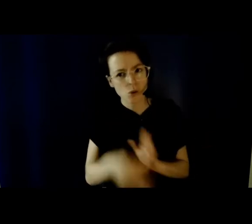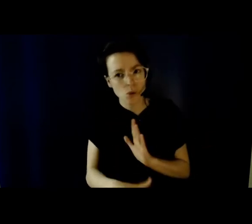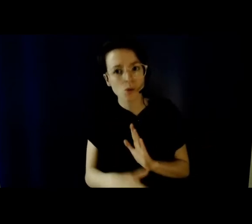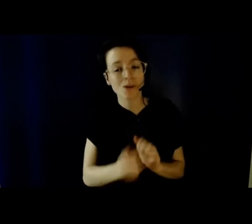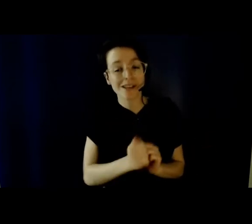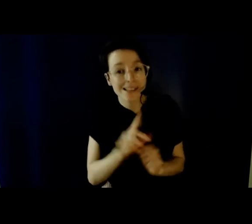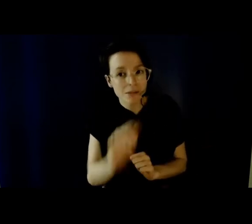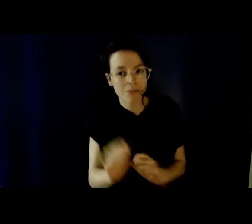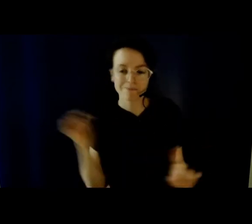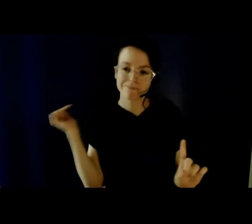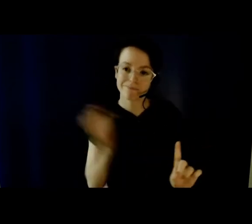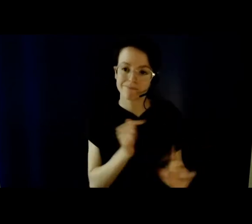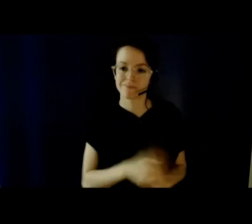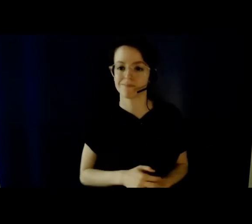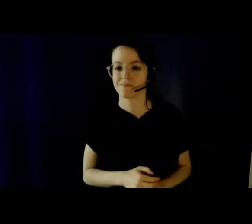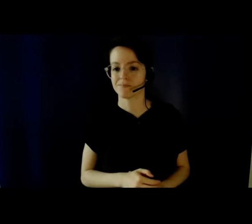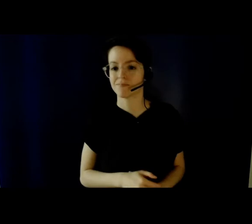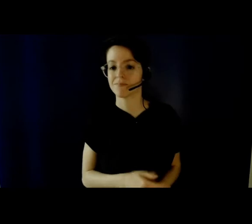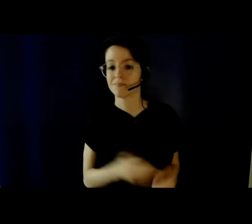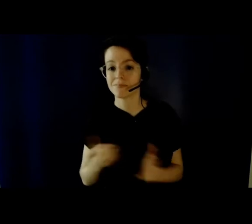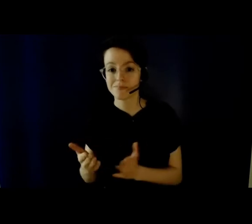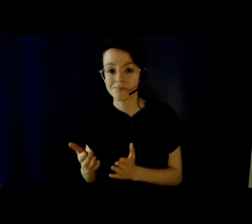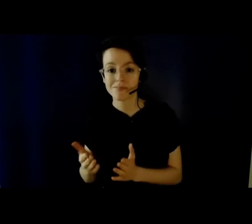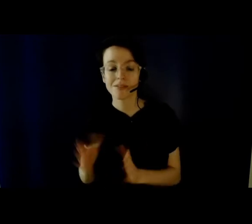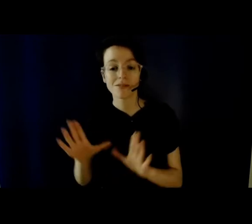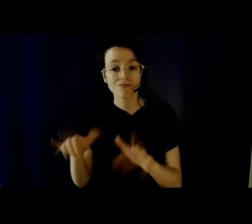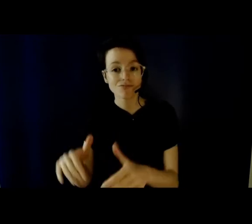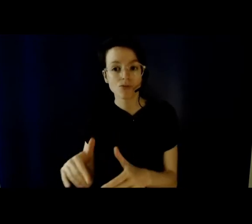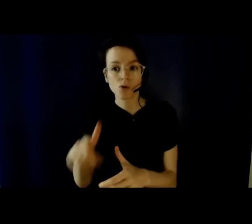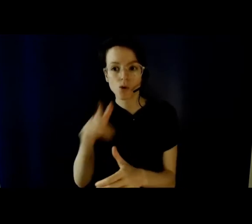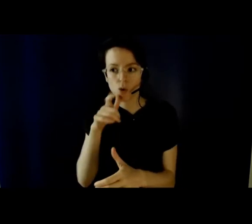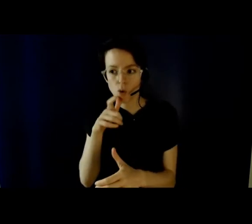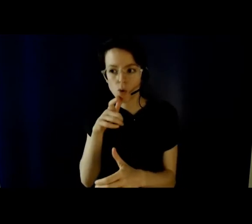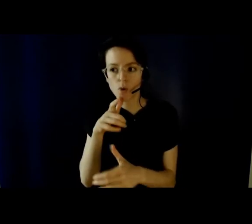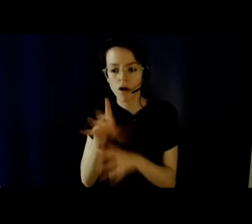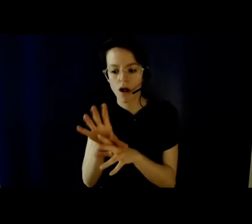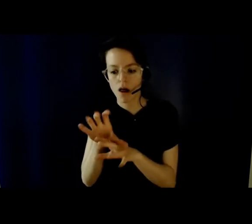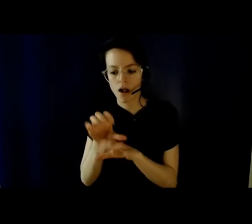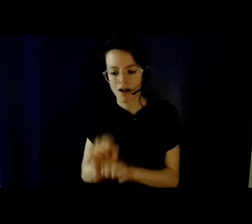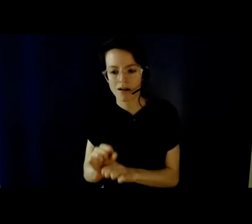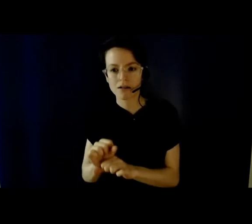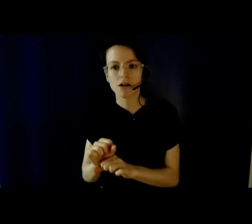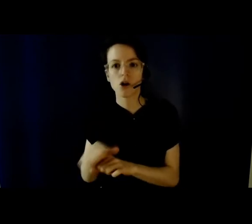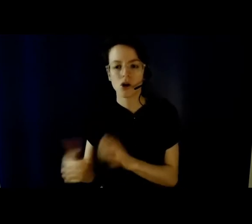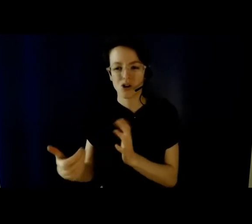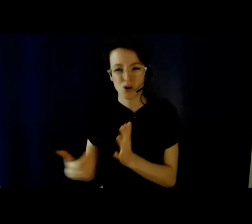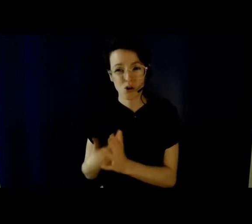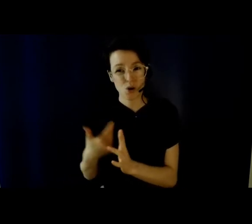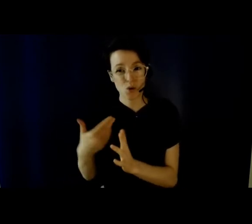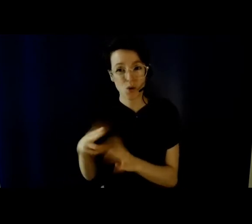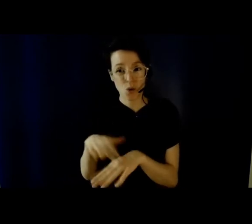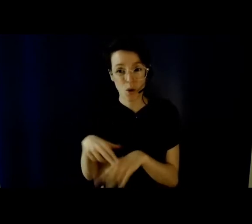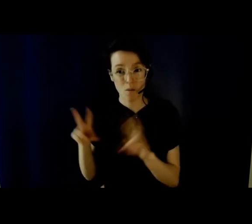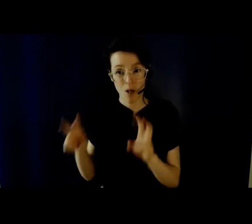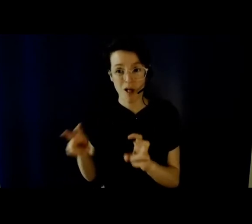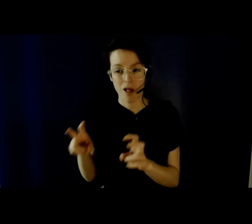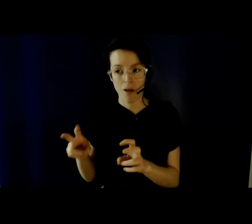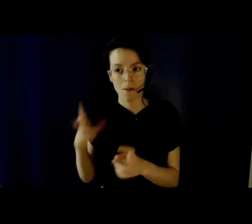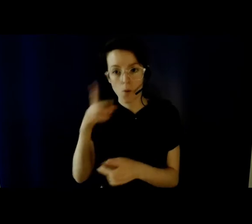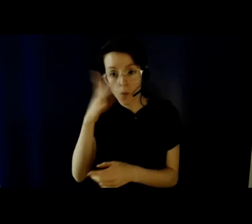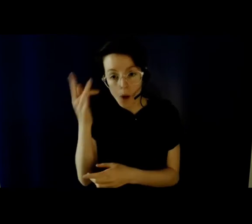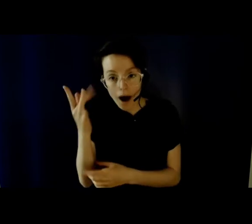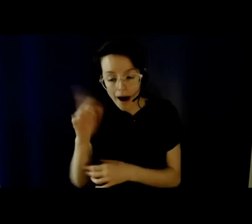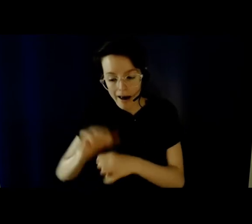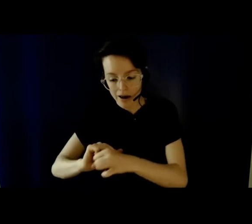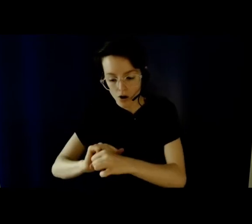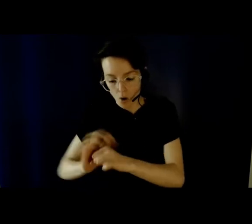students who are adjusting to a new normal, in many cases permanently due to long COVID, some of whom, it has to be said, were made ill